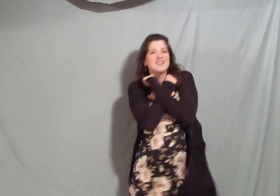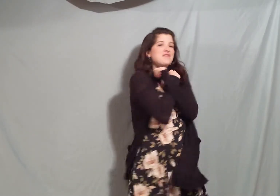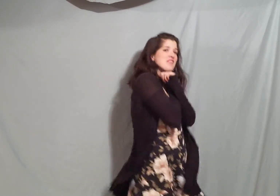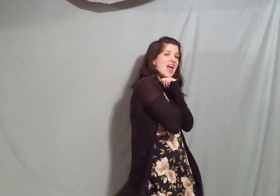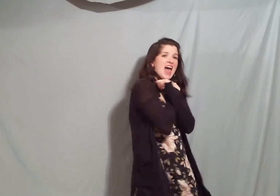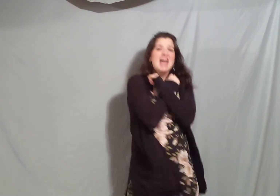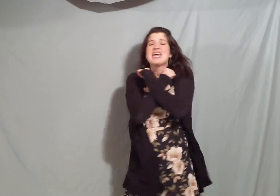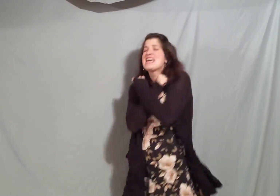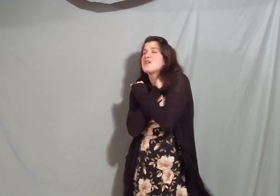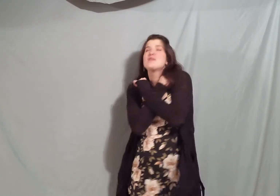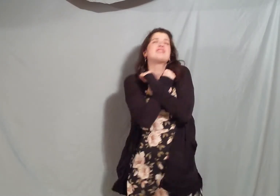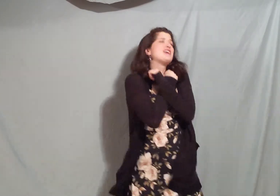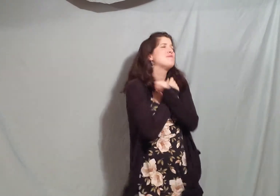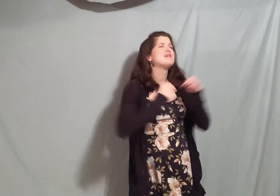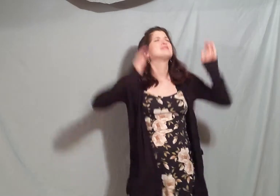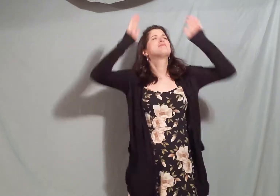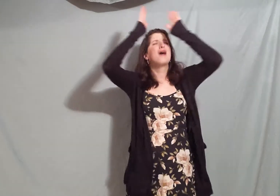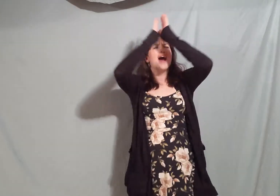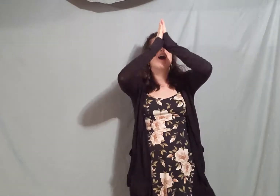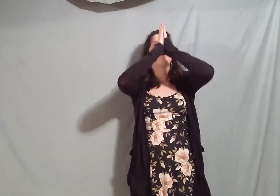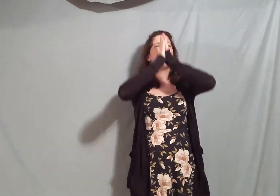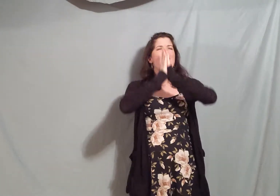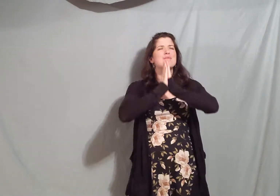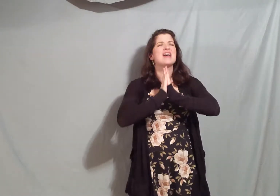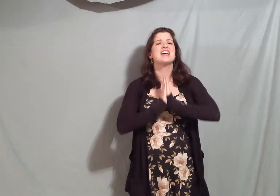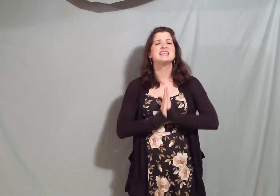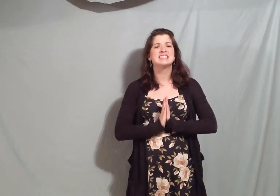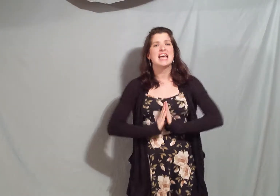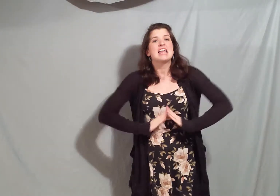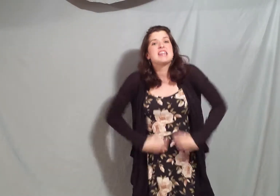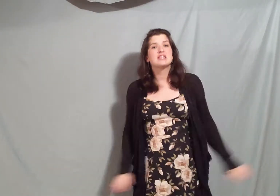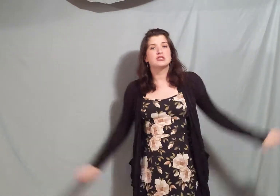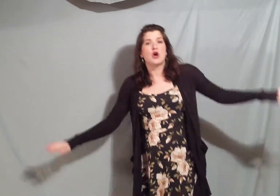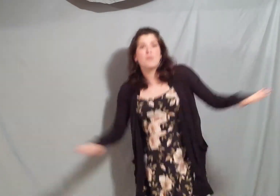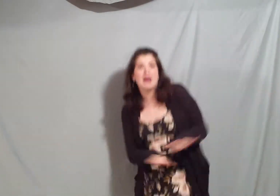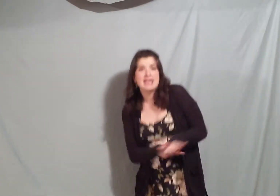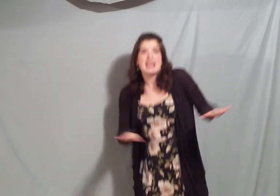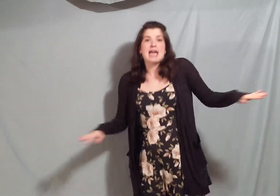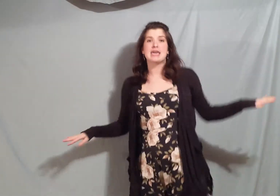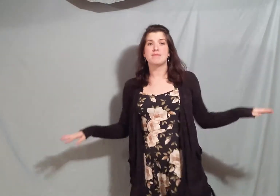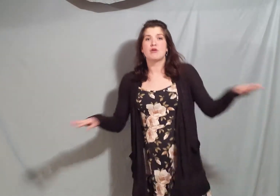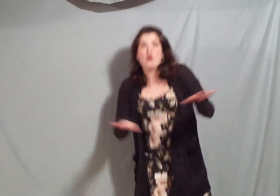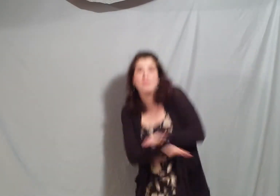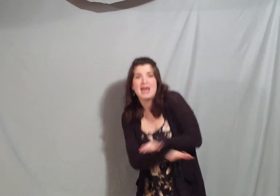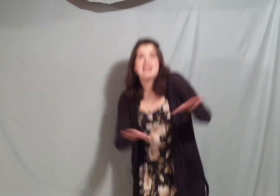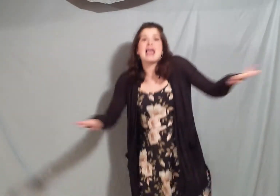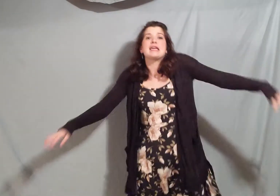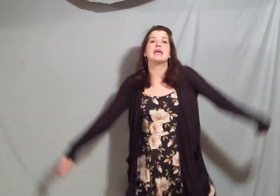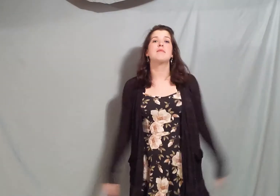He will keep His promise There's nobody like Him Nobody like Him